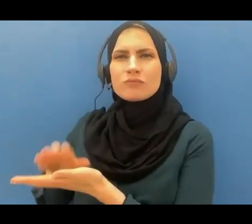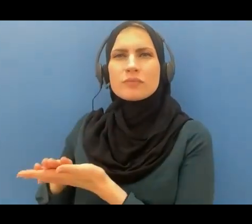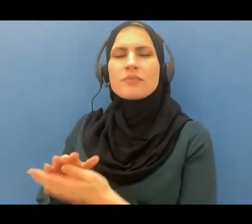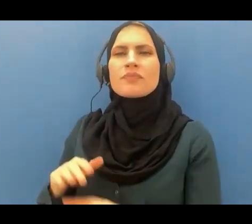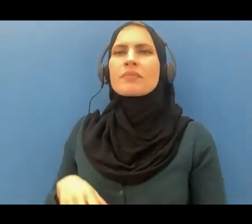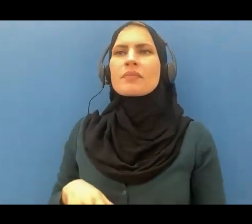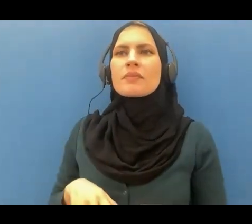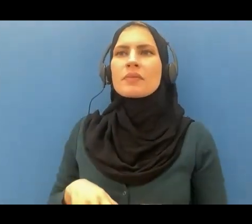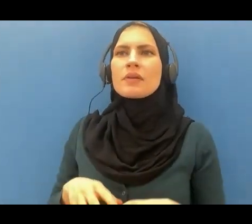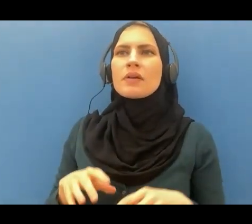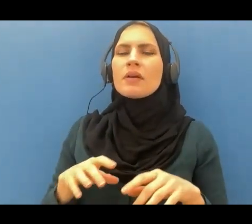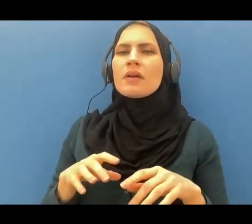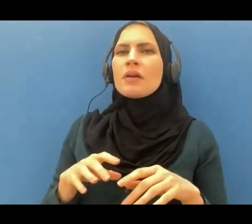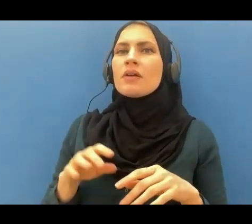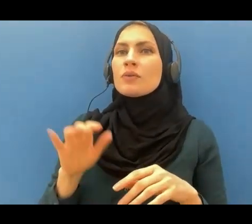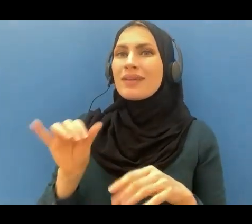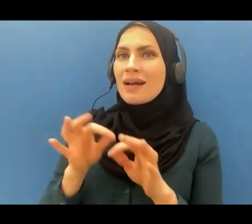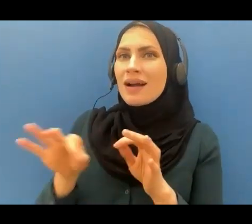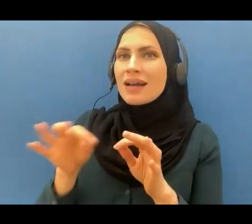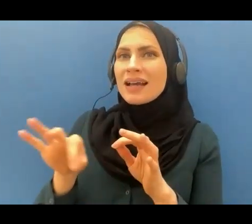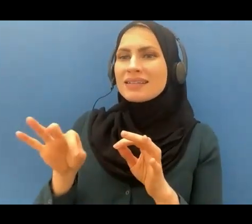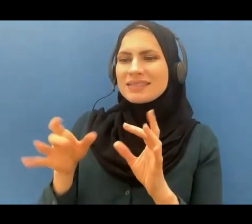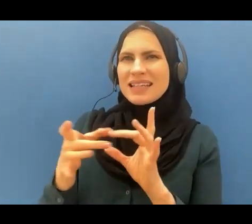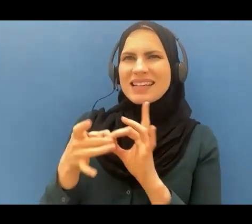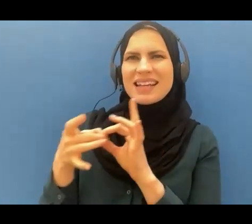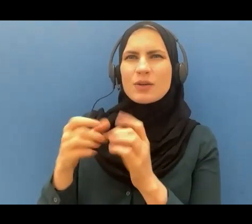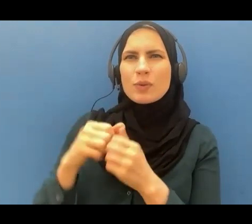connection between the ayah requires that I go back to ayah number 53.